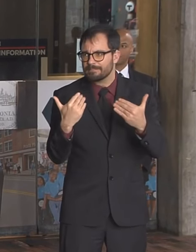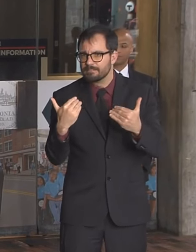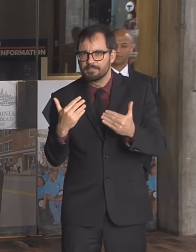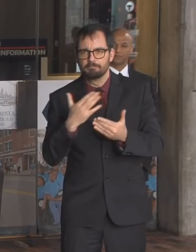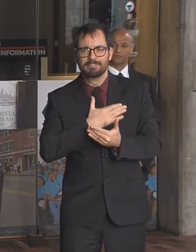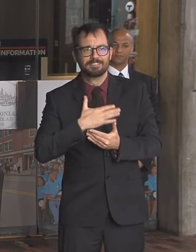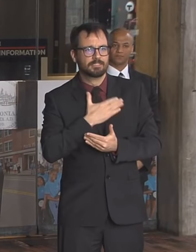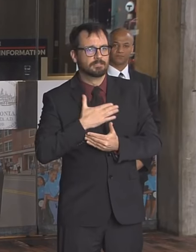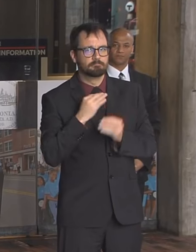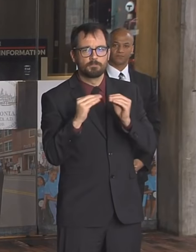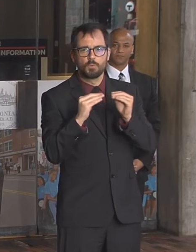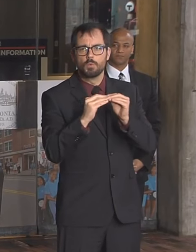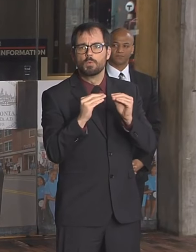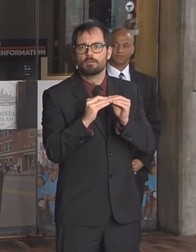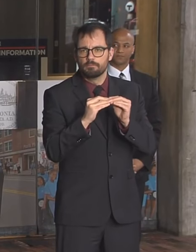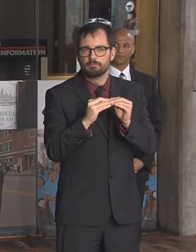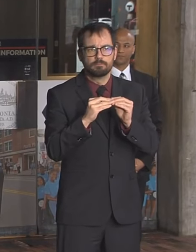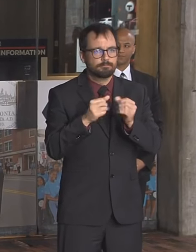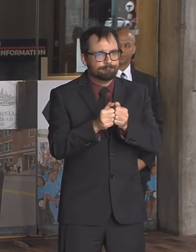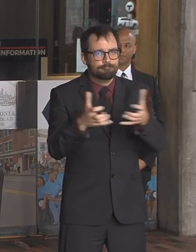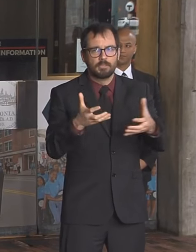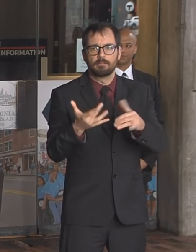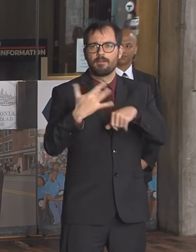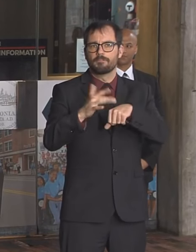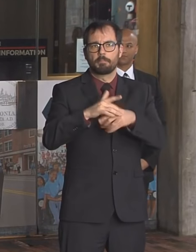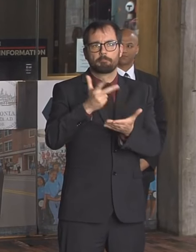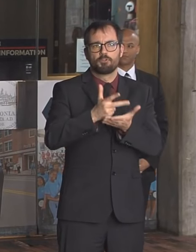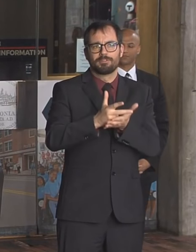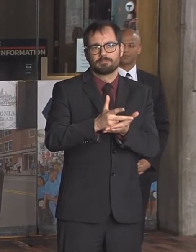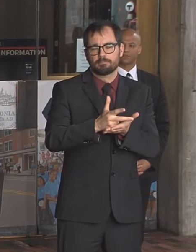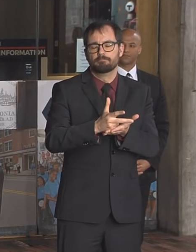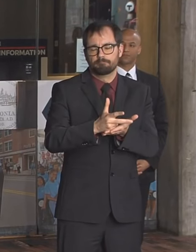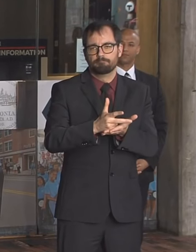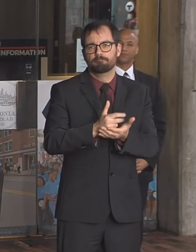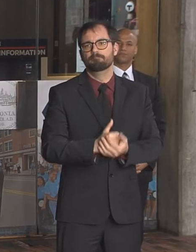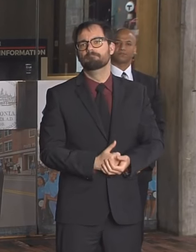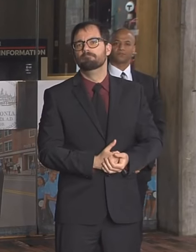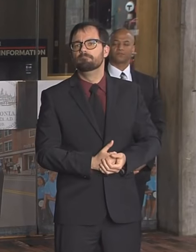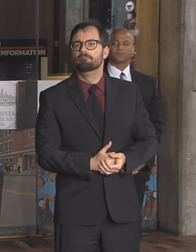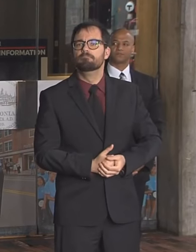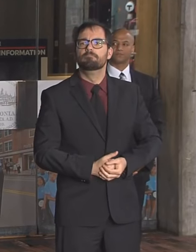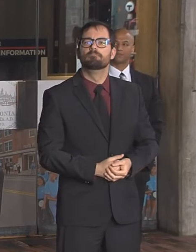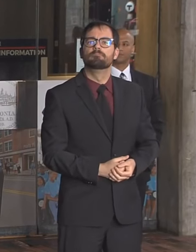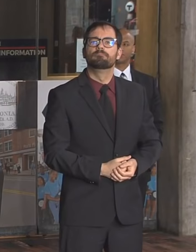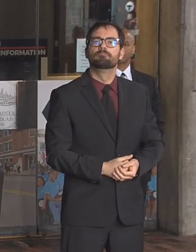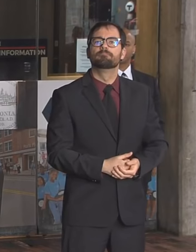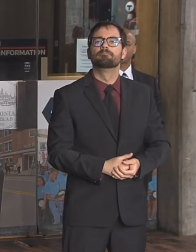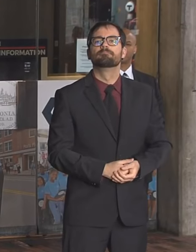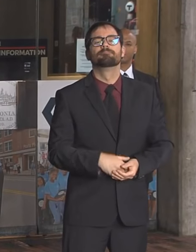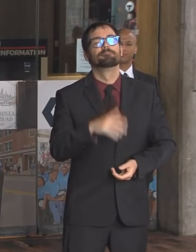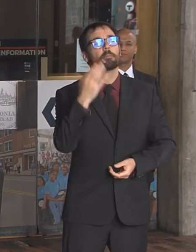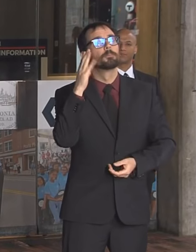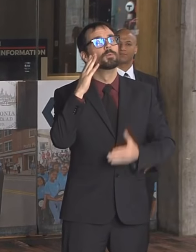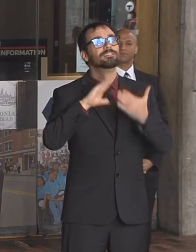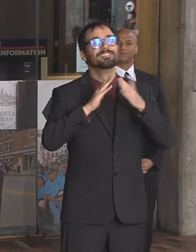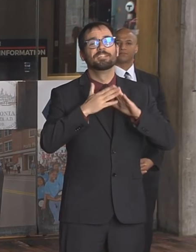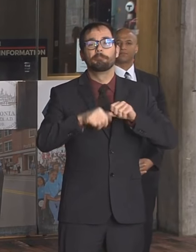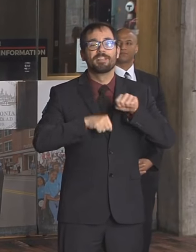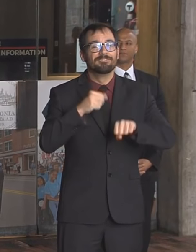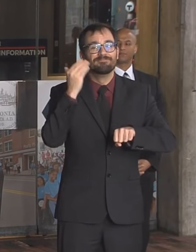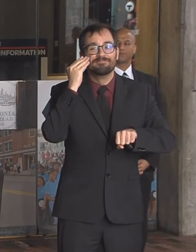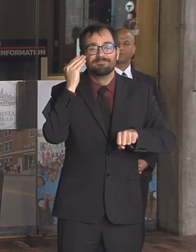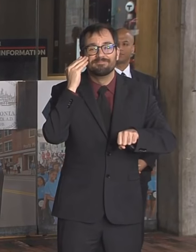places to park. Also, Blue Bikes are offering a free 30-day pass to all medical personnel in